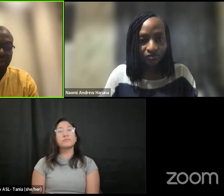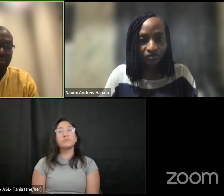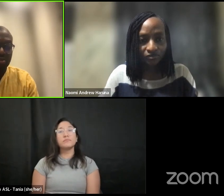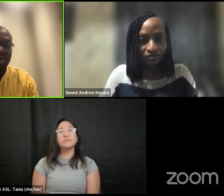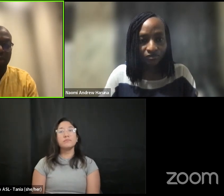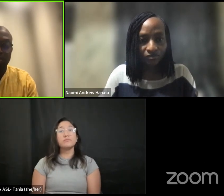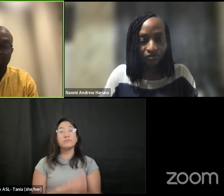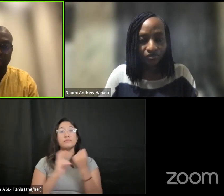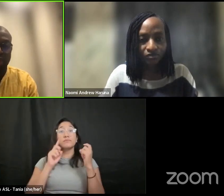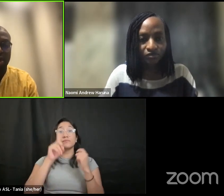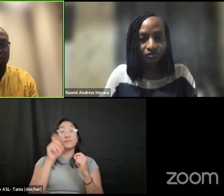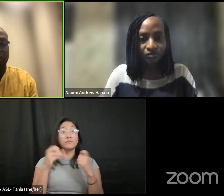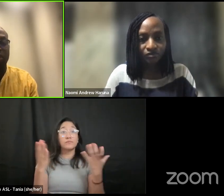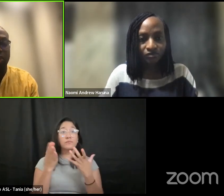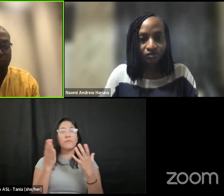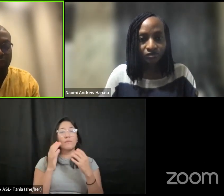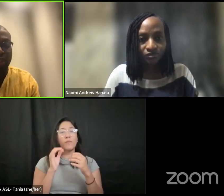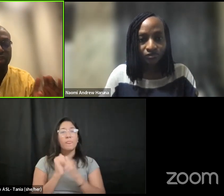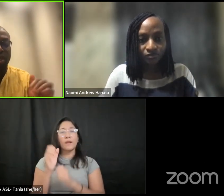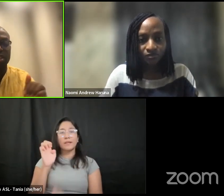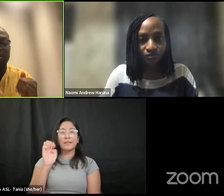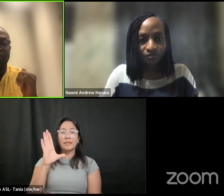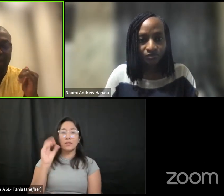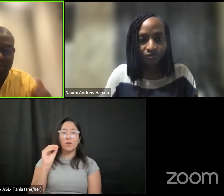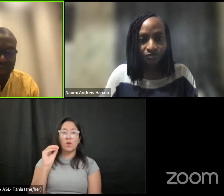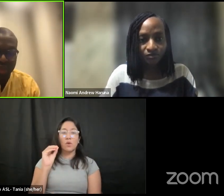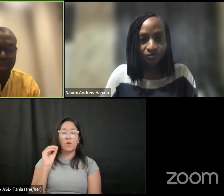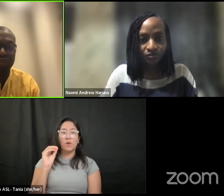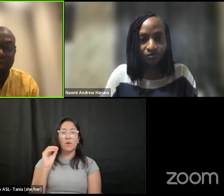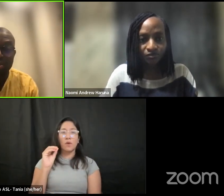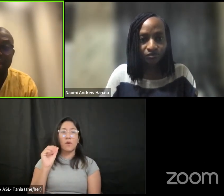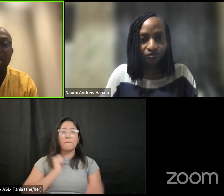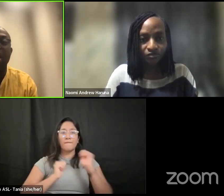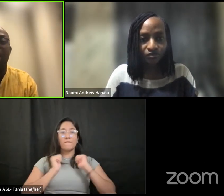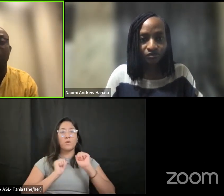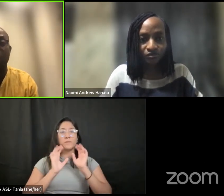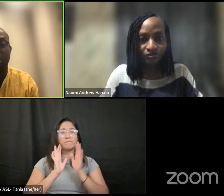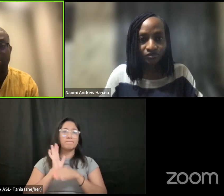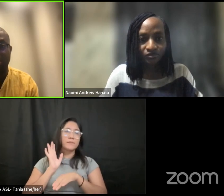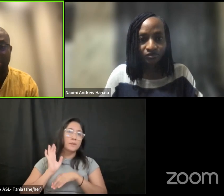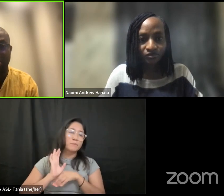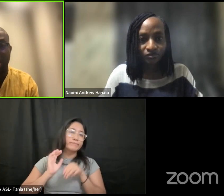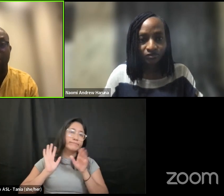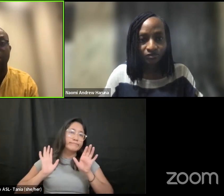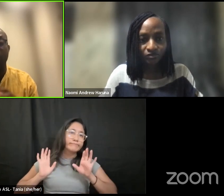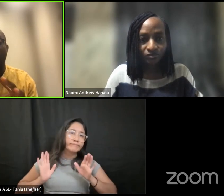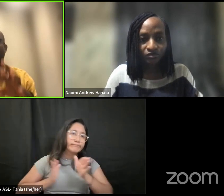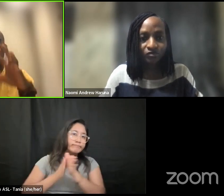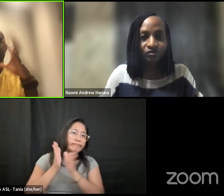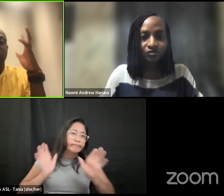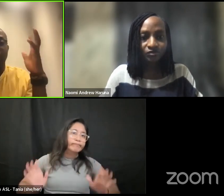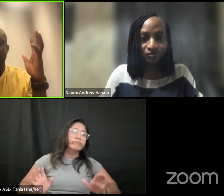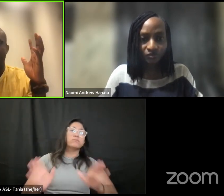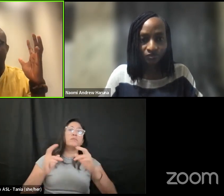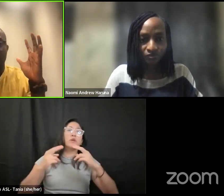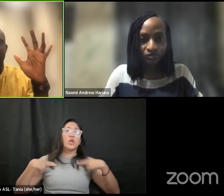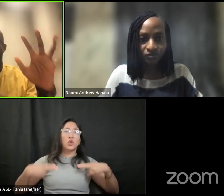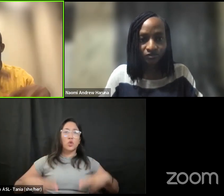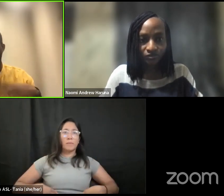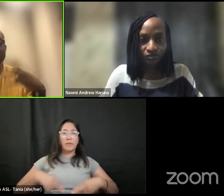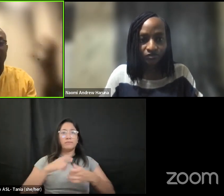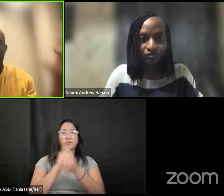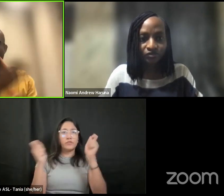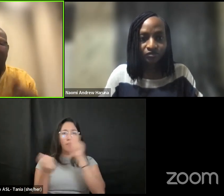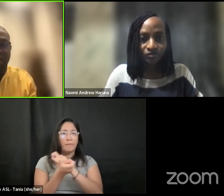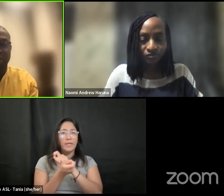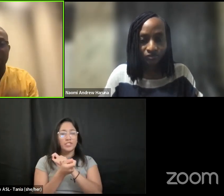performance be a push for it for the trans valuation of human and non-human species and there's a lot of some there's a lot